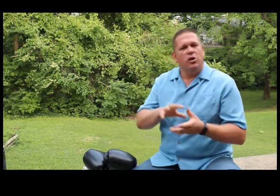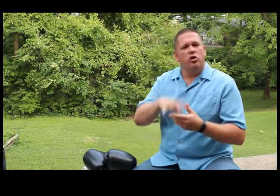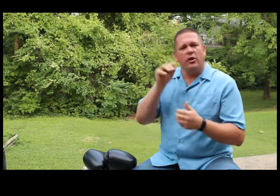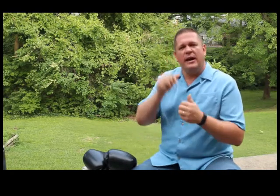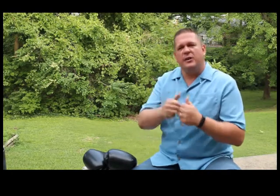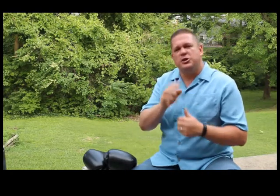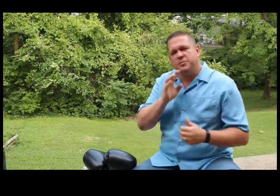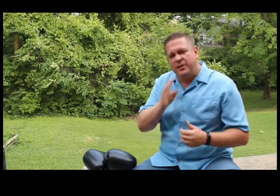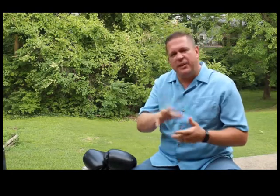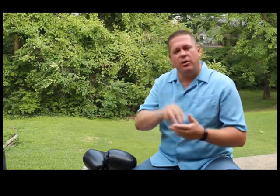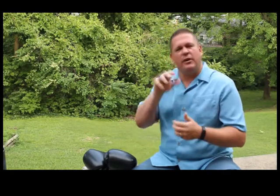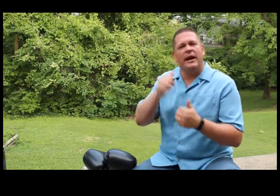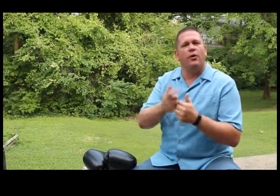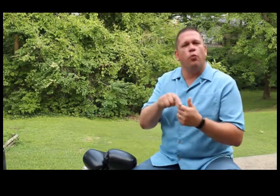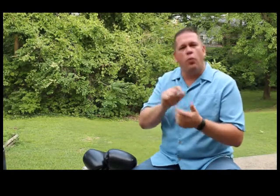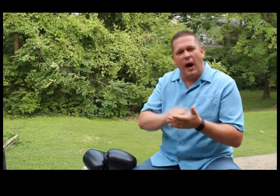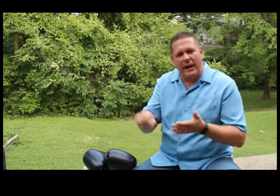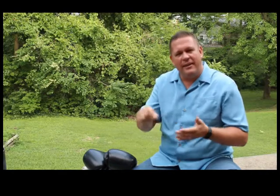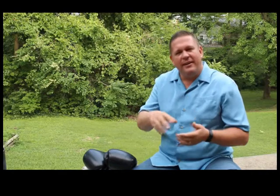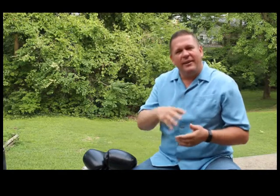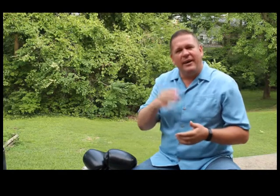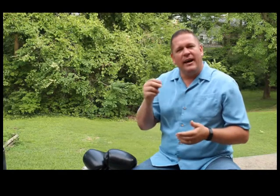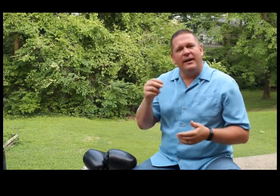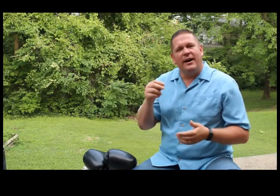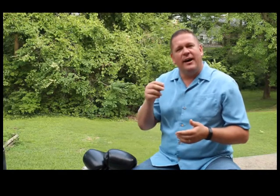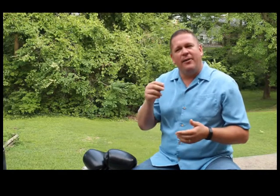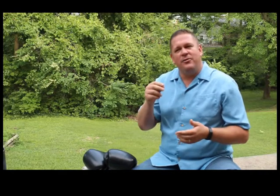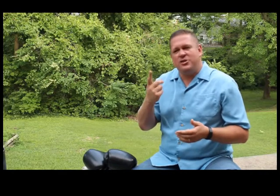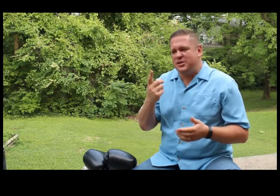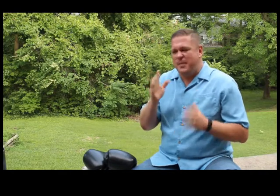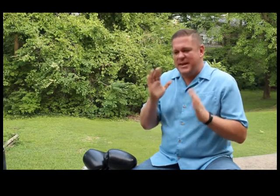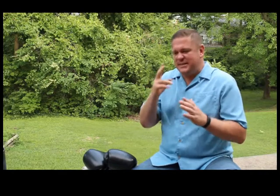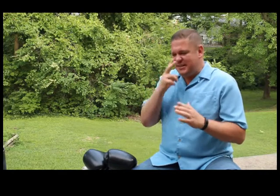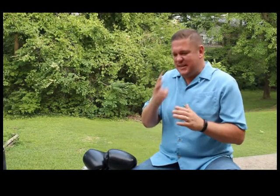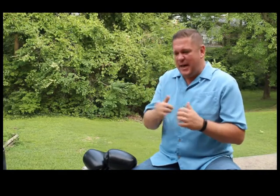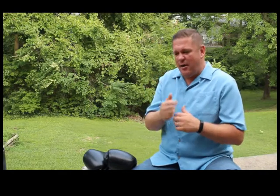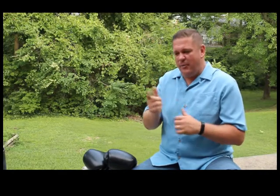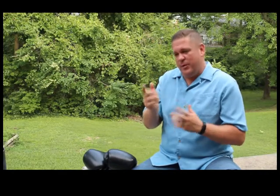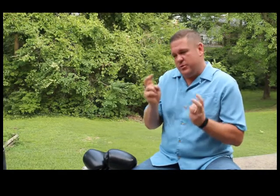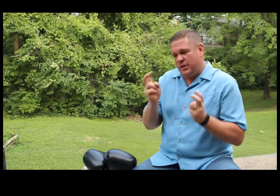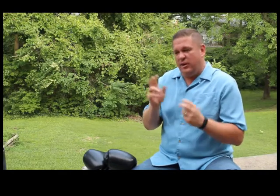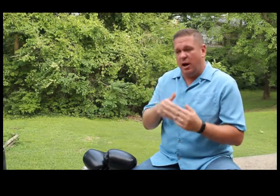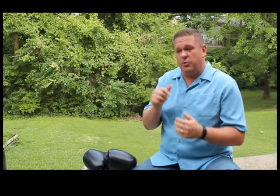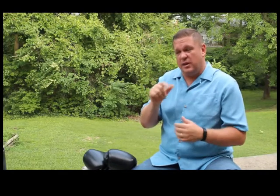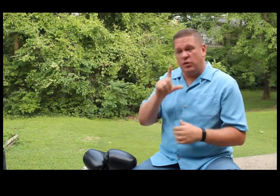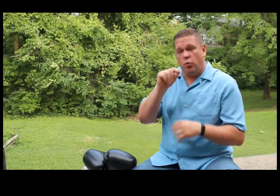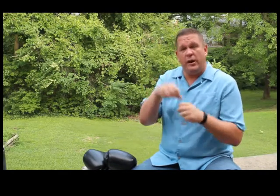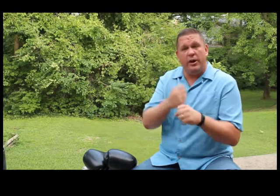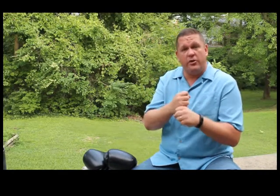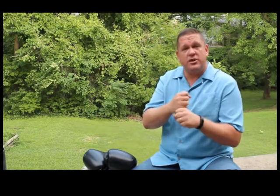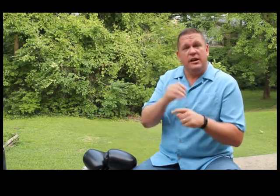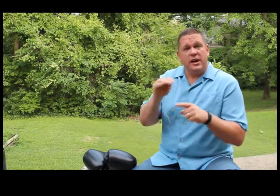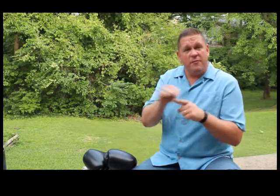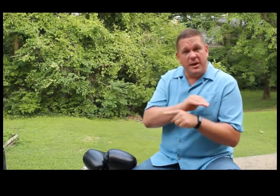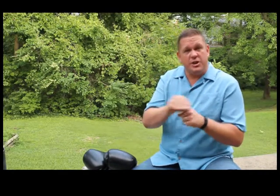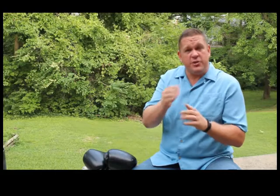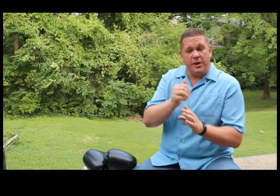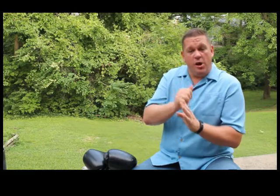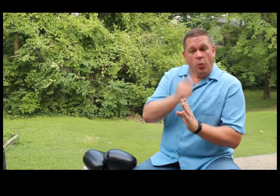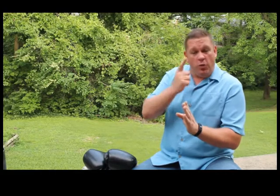learning how to speak, learning how to write. And just amazing to see how it was literally almost like 20 years of ministry with